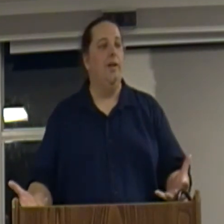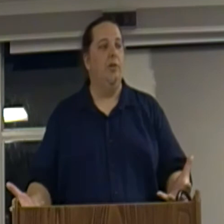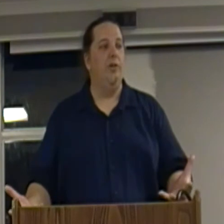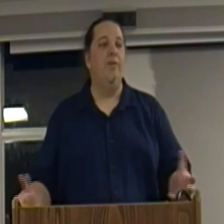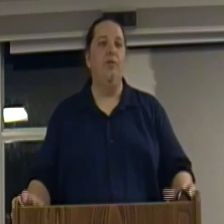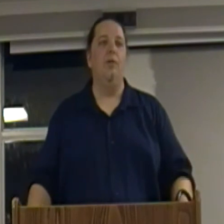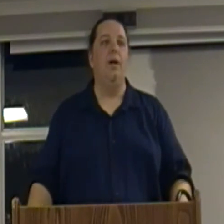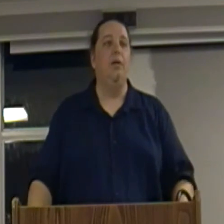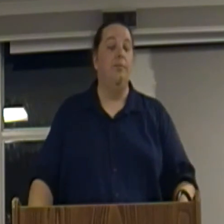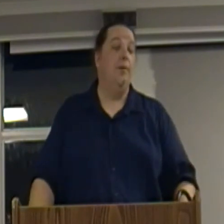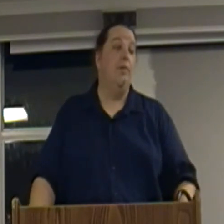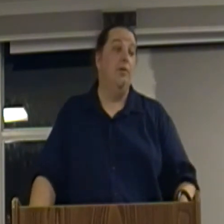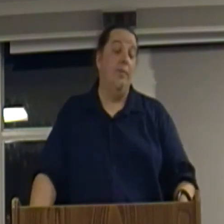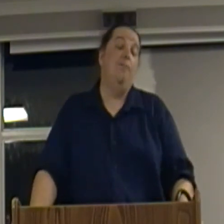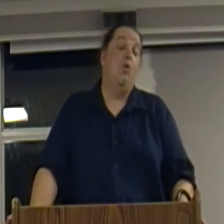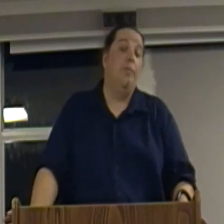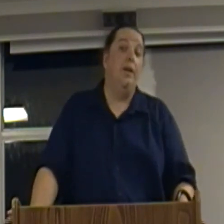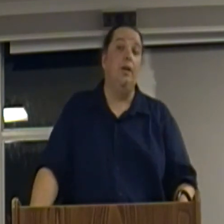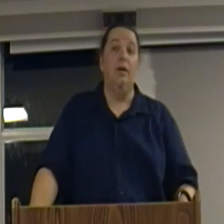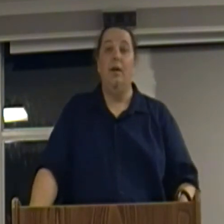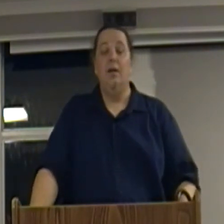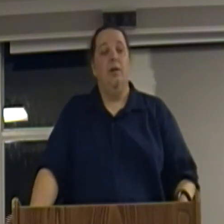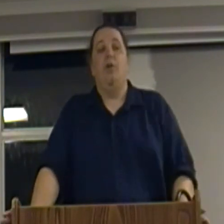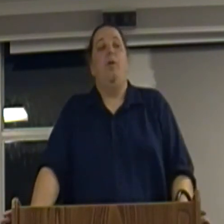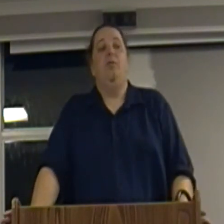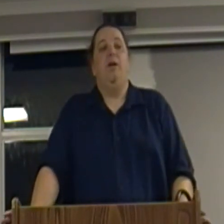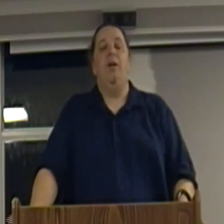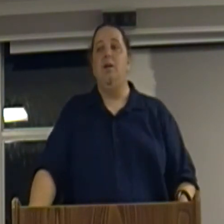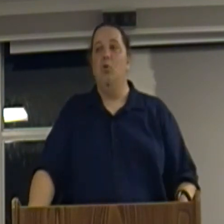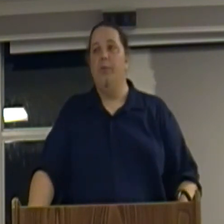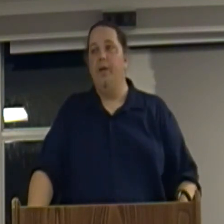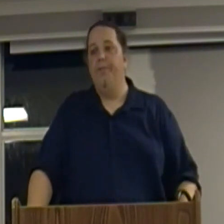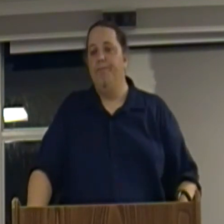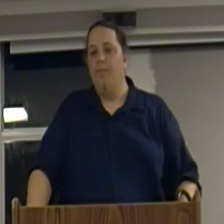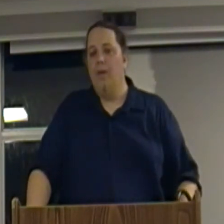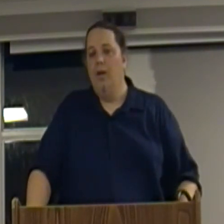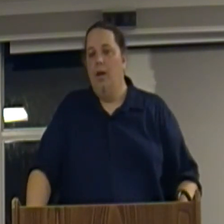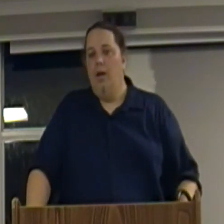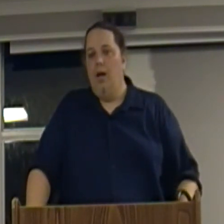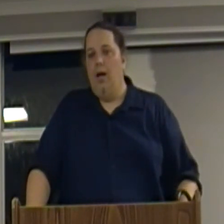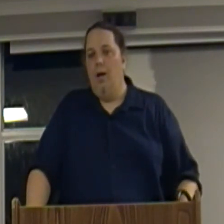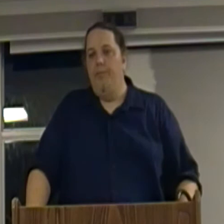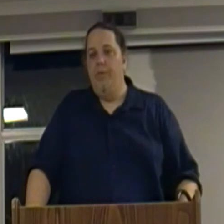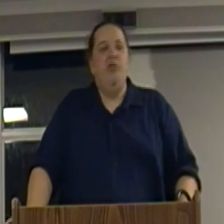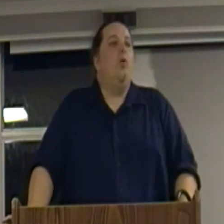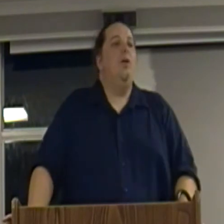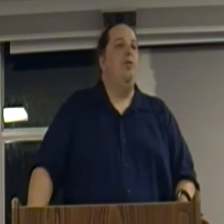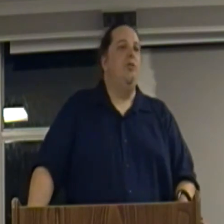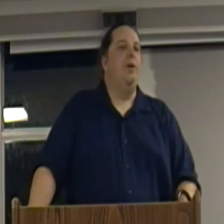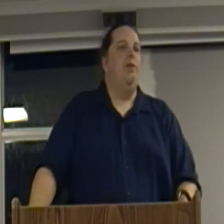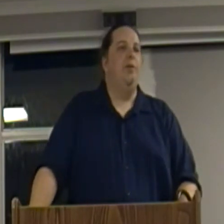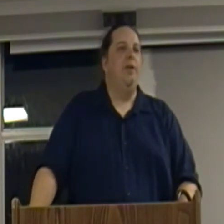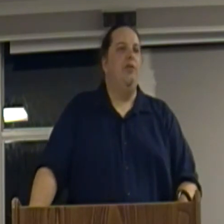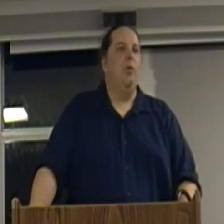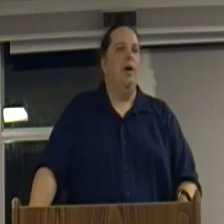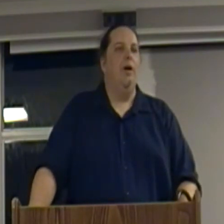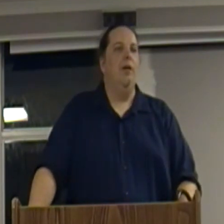invest their money to make more money. That's always about making more money. But you don't want to put your money someplace where